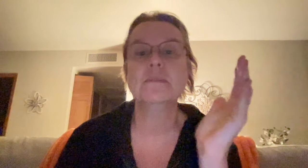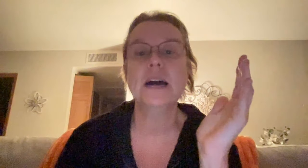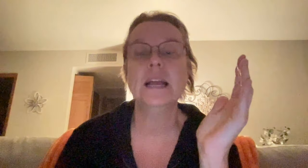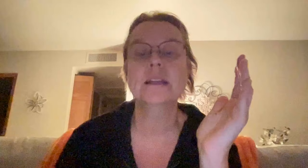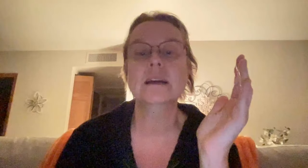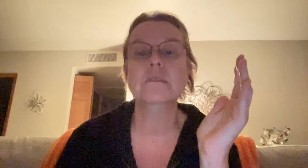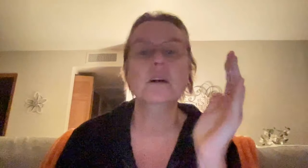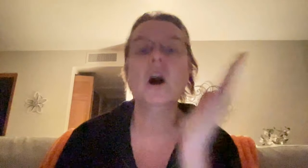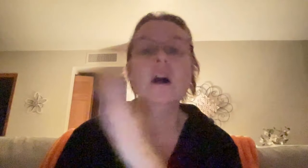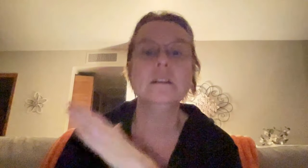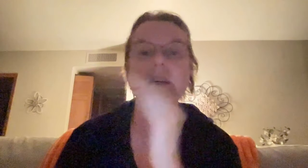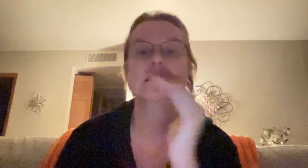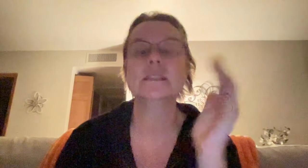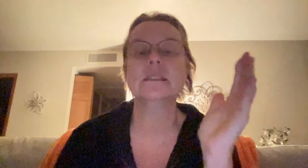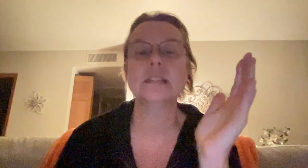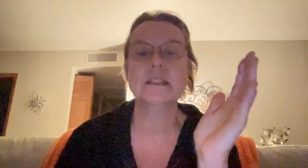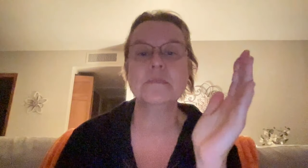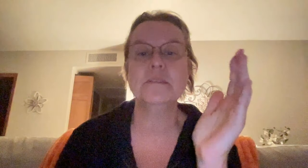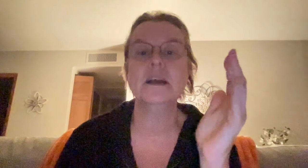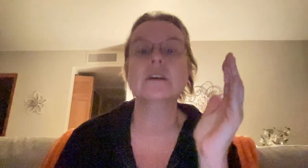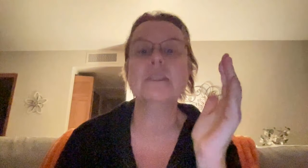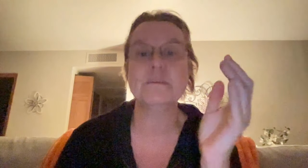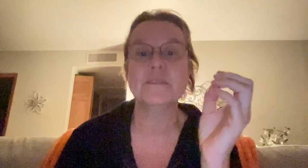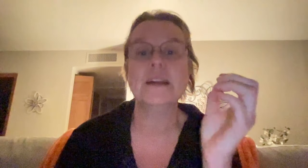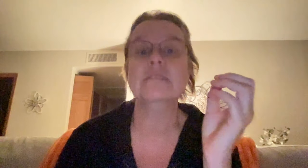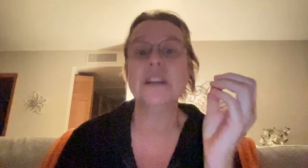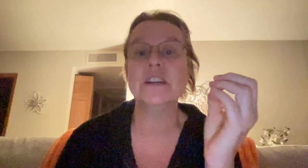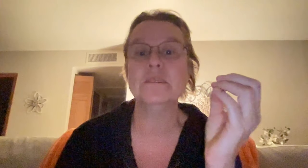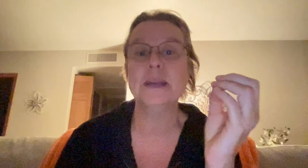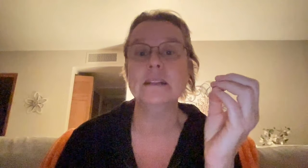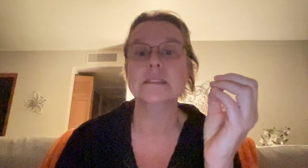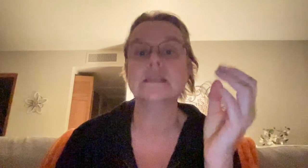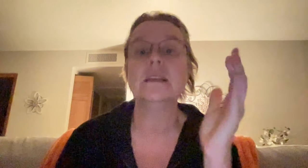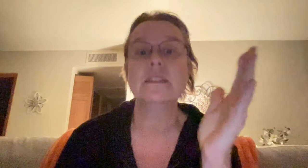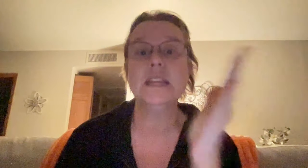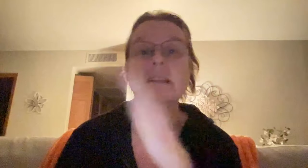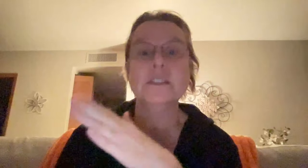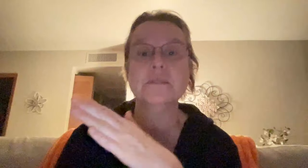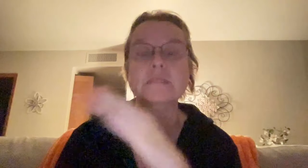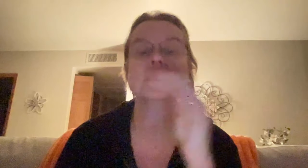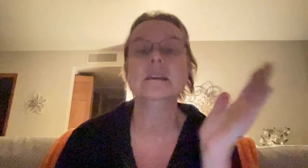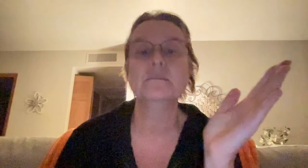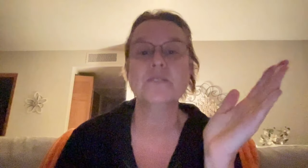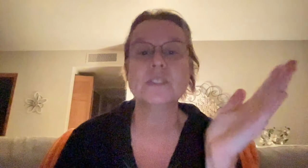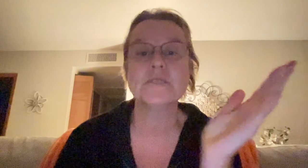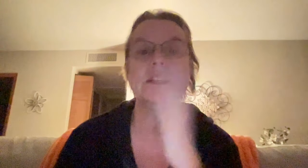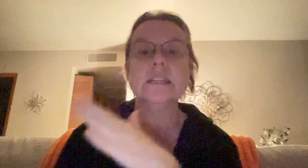provide, well, all of us in the community are going to provide a very good balance. Thinking intuitives versus feeling